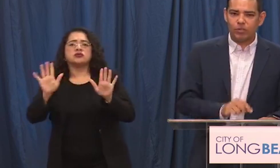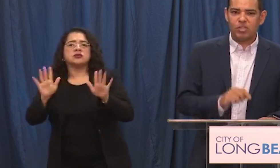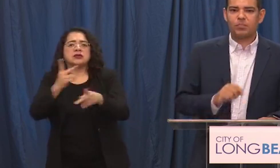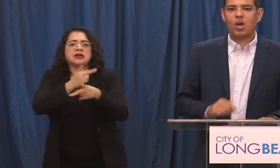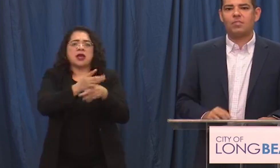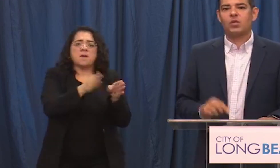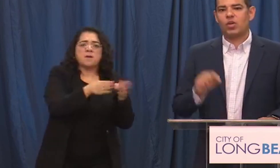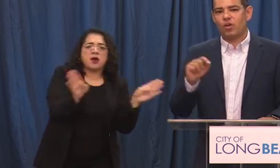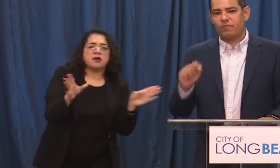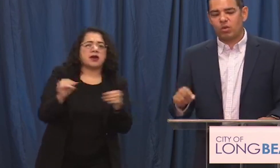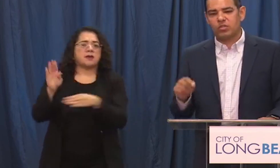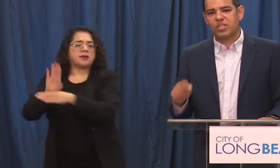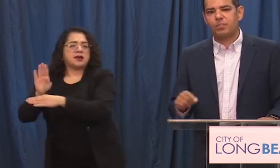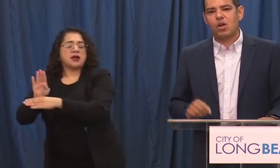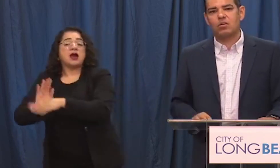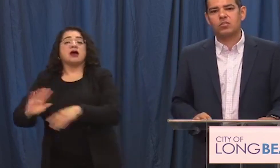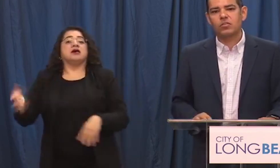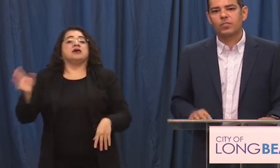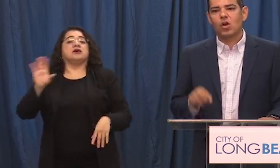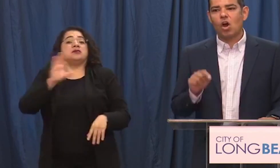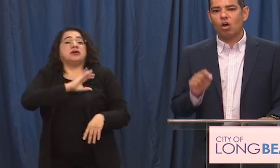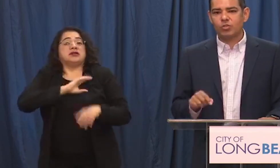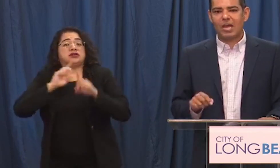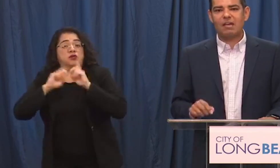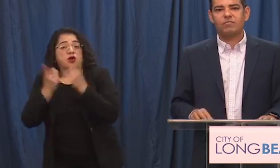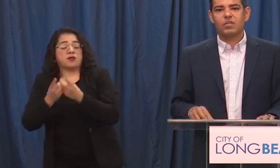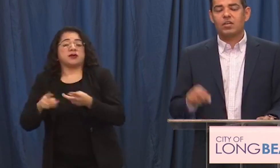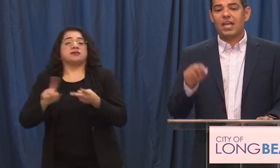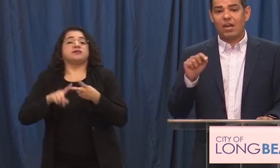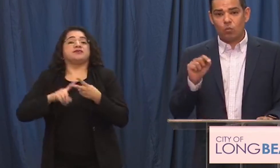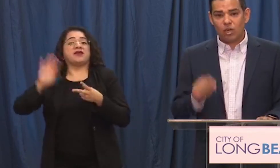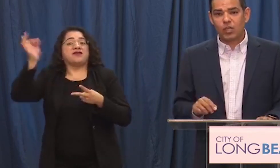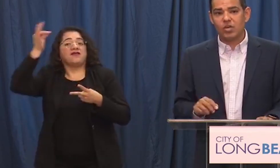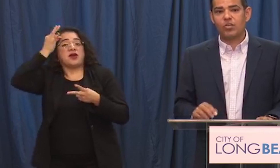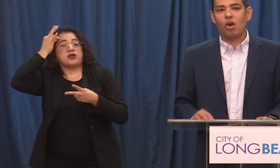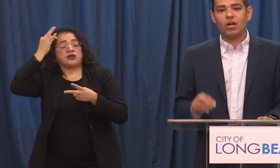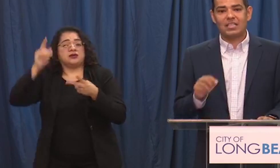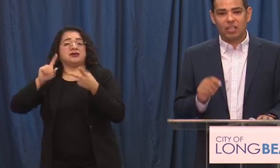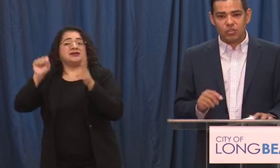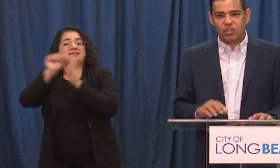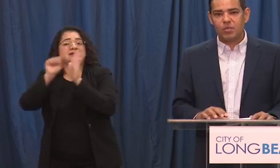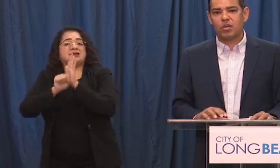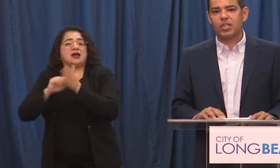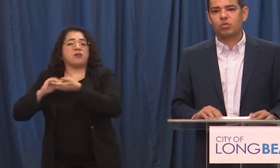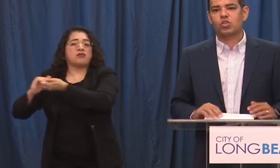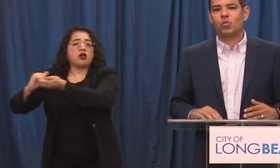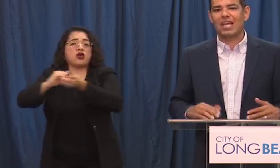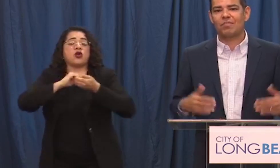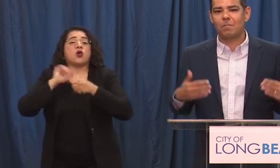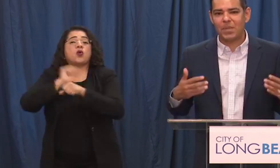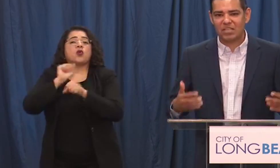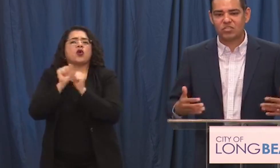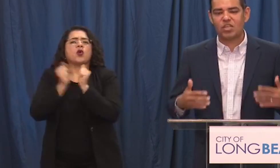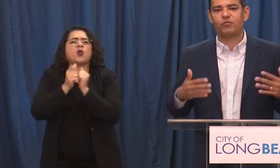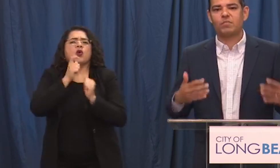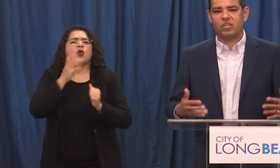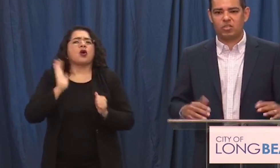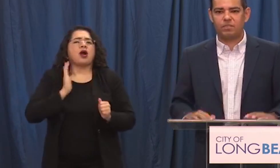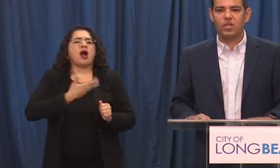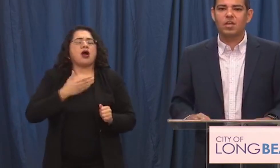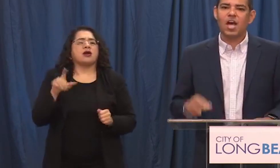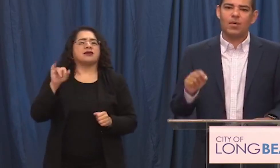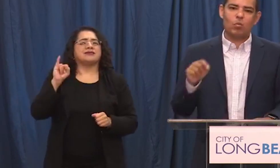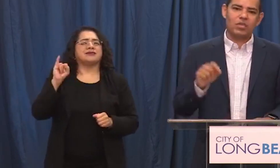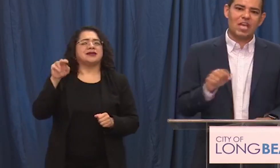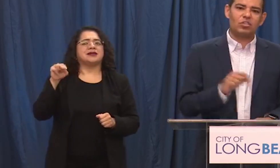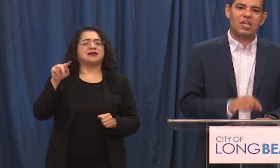our police department with our federal and state partners also have and are working with our intelligence community to ensure we have the best information